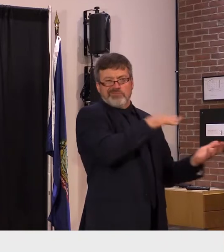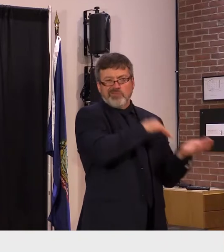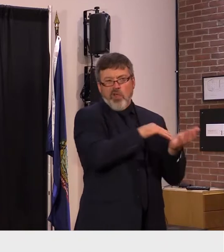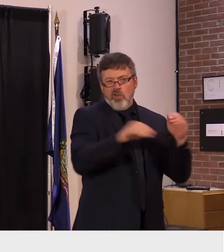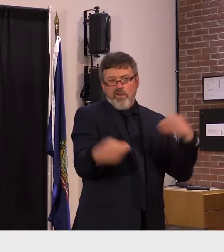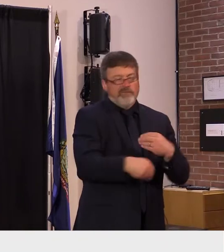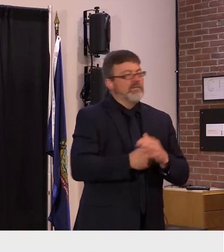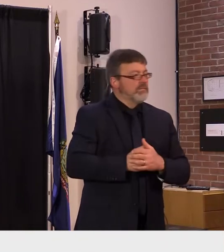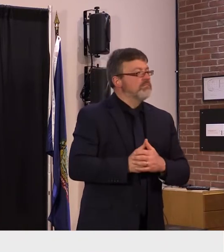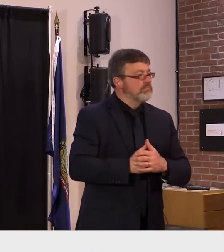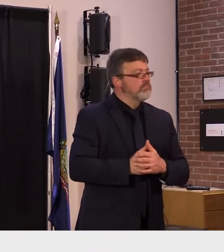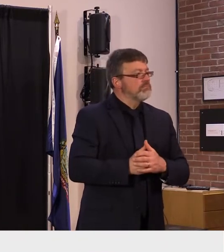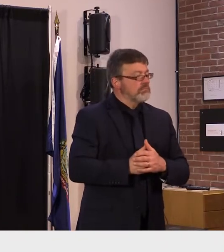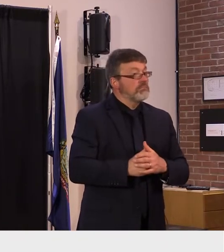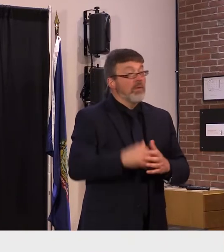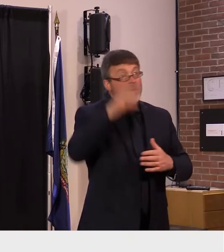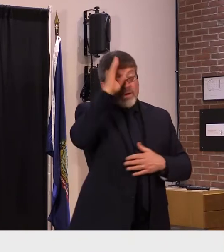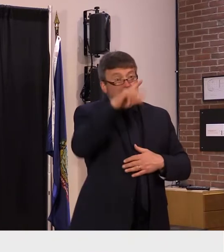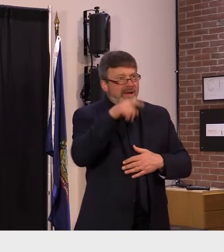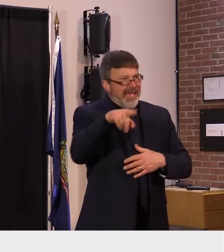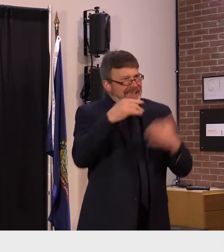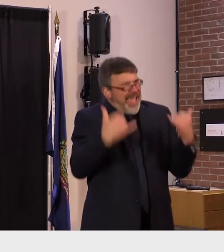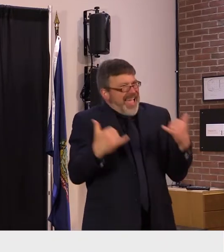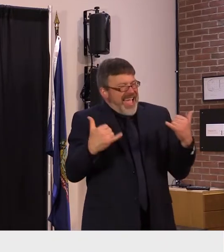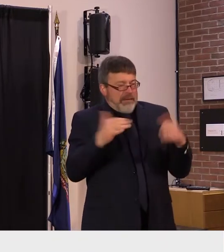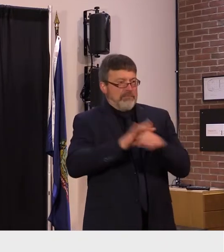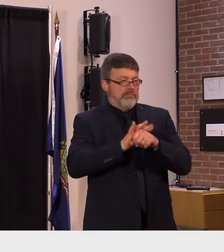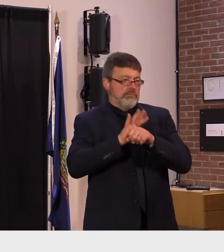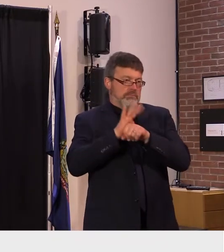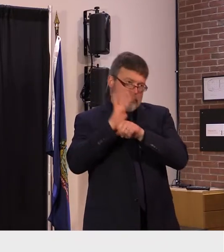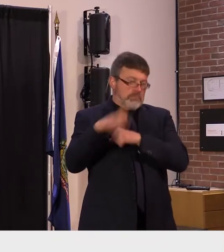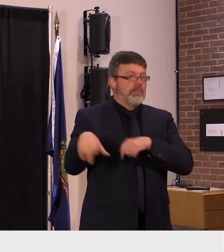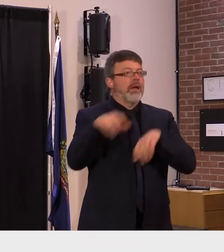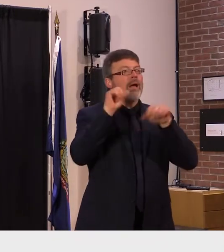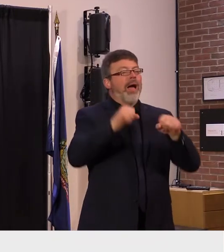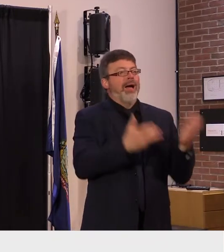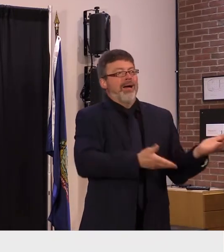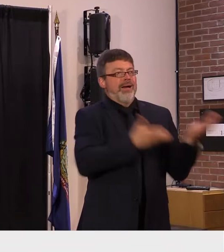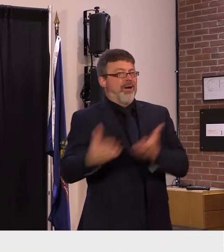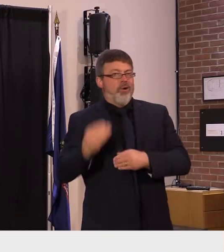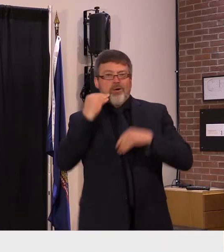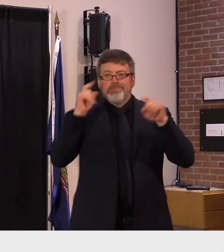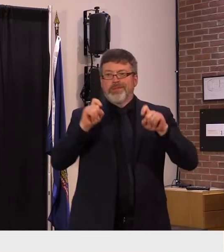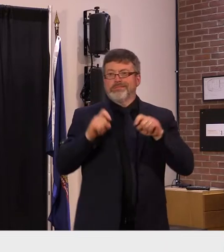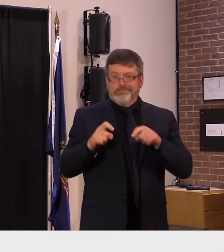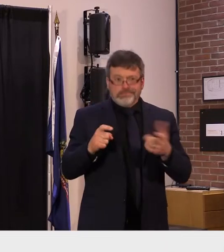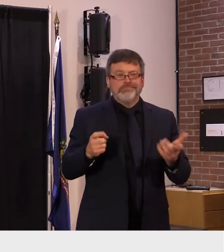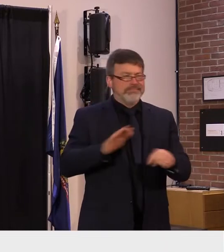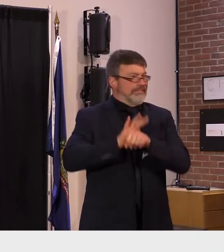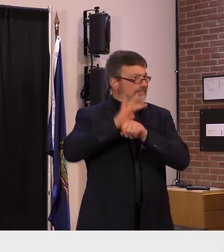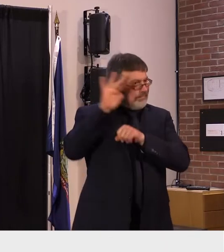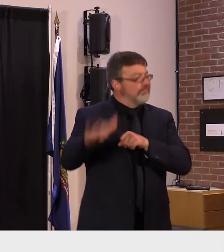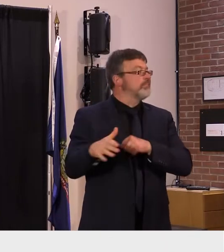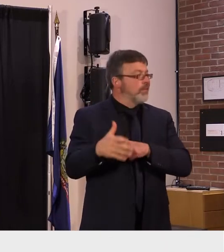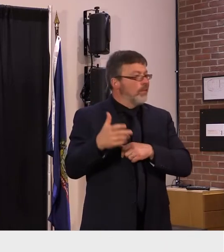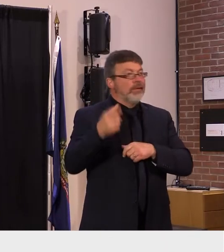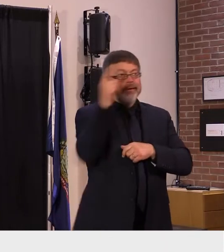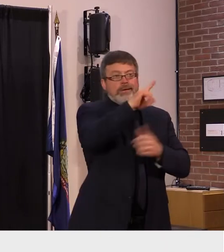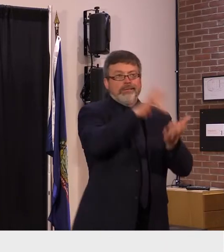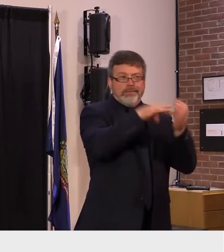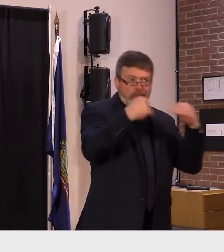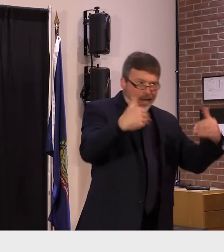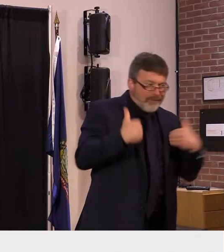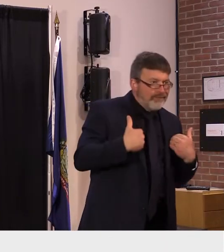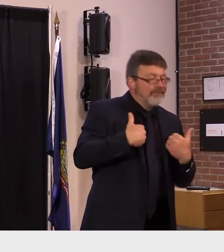and they are widely available at pharmacies and online they are covered by many insurance providers and you can also